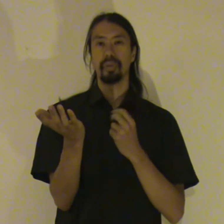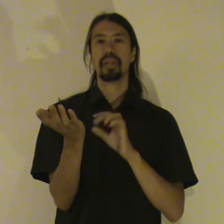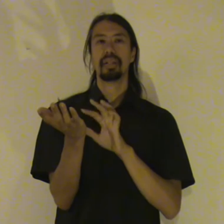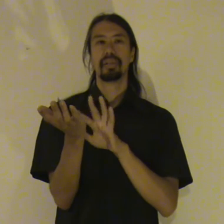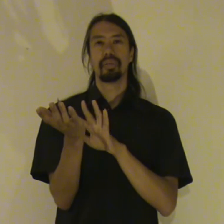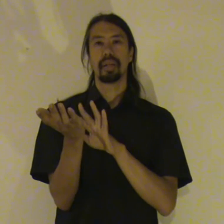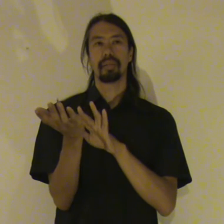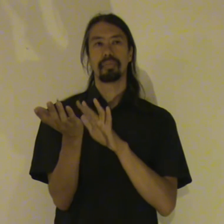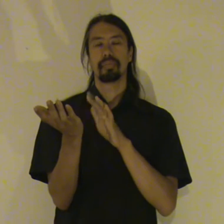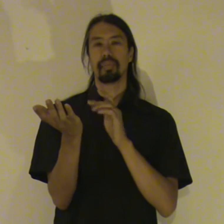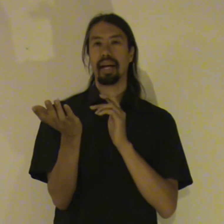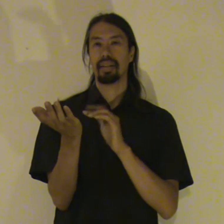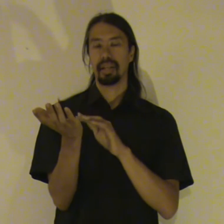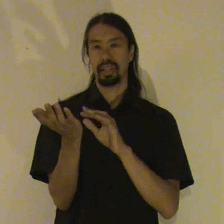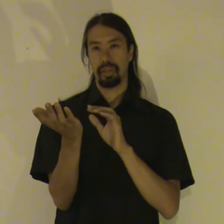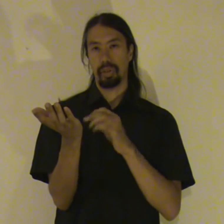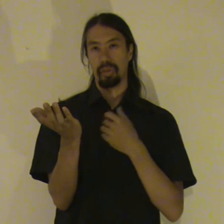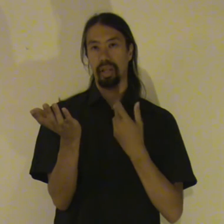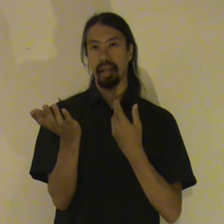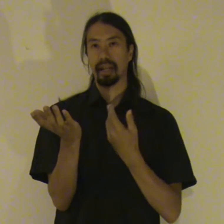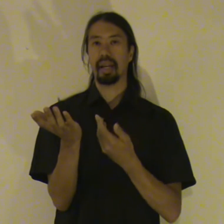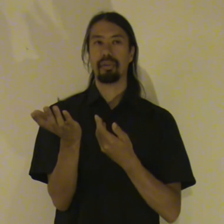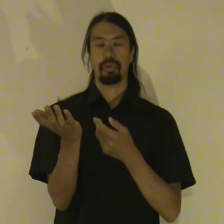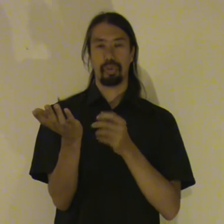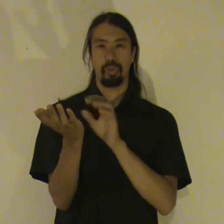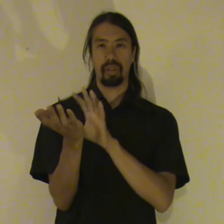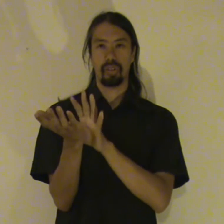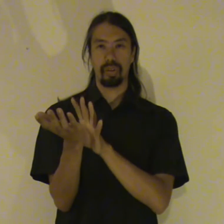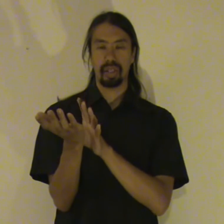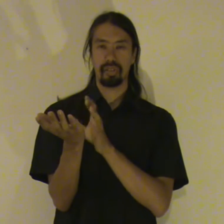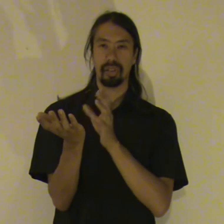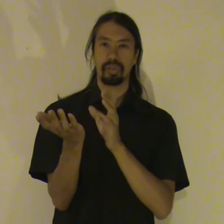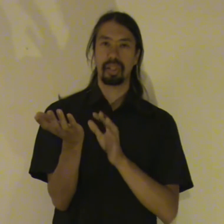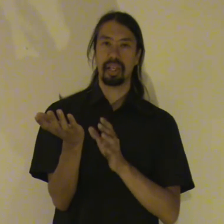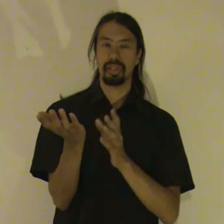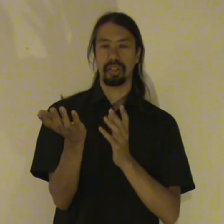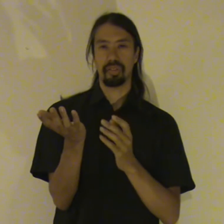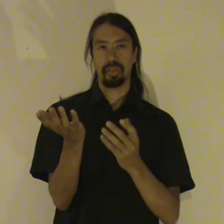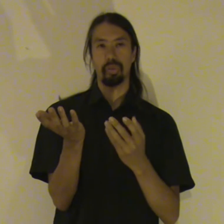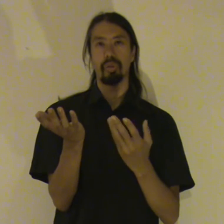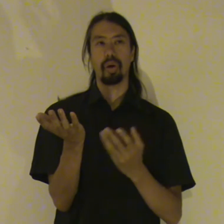you can add energy to it. You can add life force to it. So it can start to change. can start to grow.